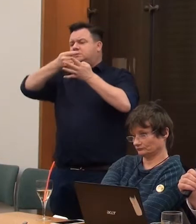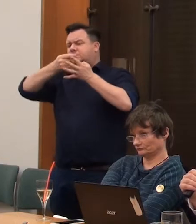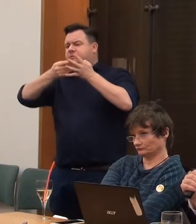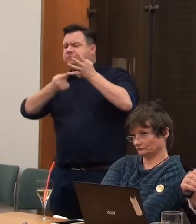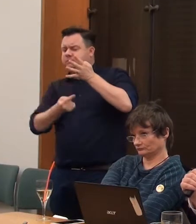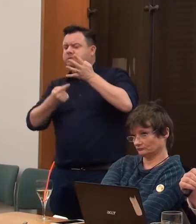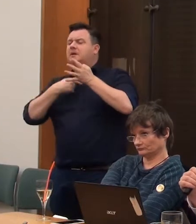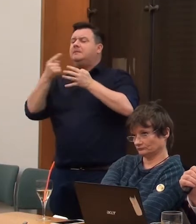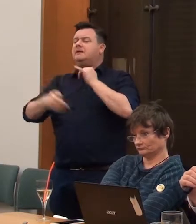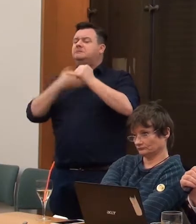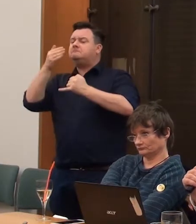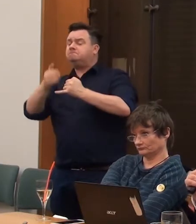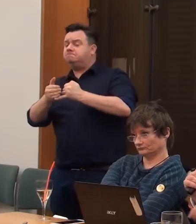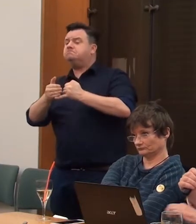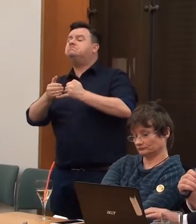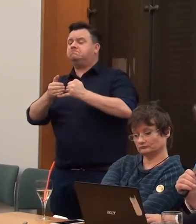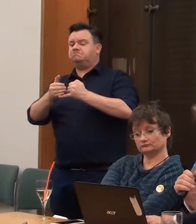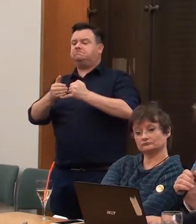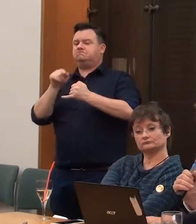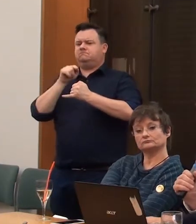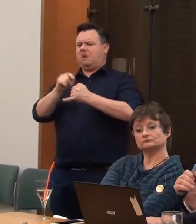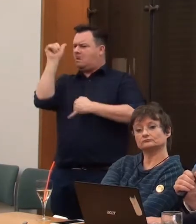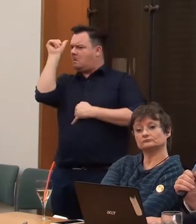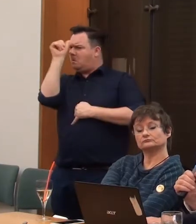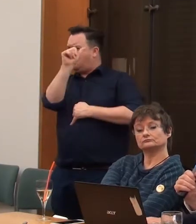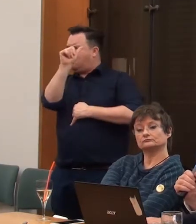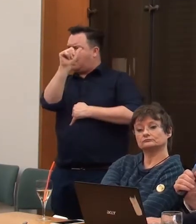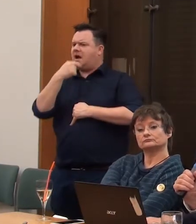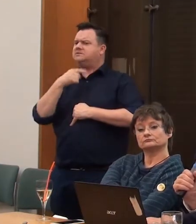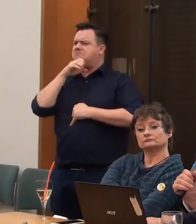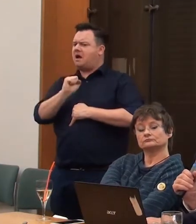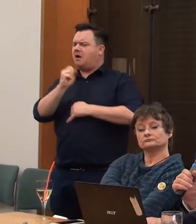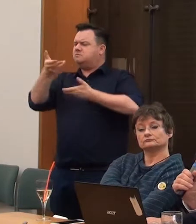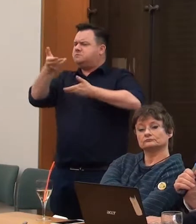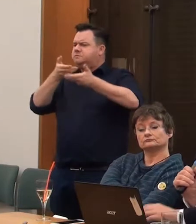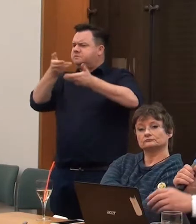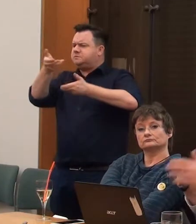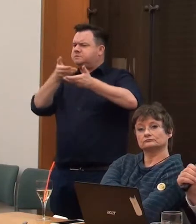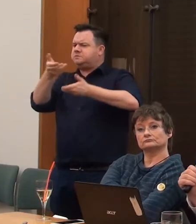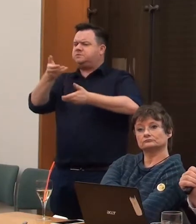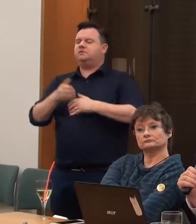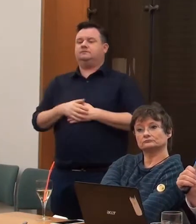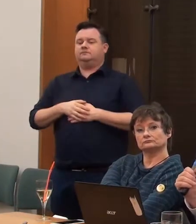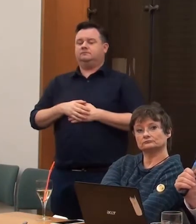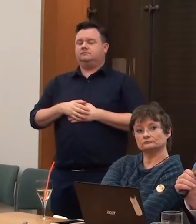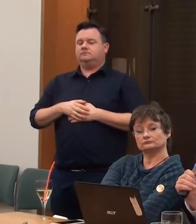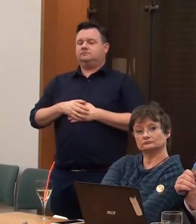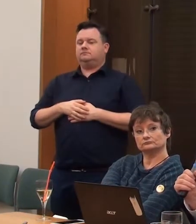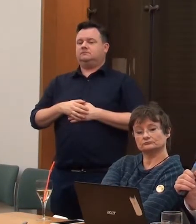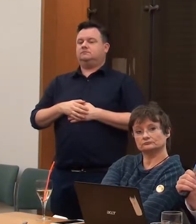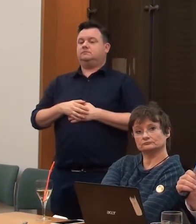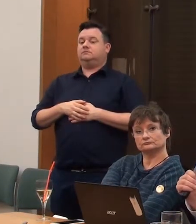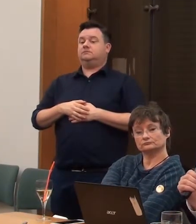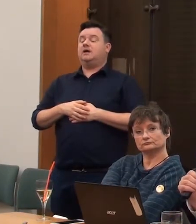everybody, but in the end turned out to give very wise counsel. If you go to another continent,